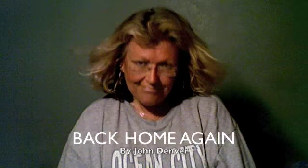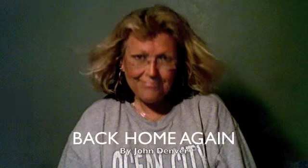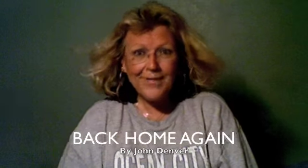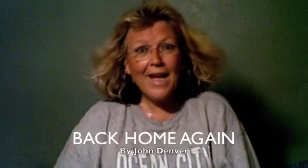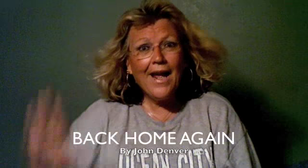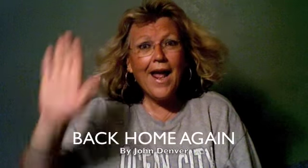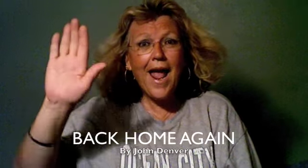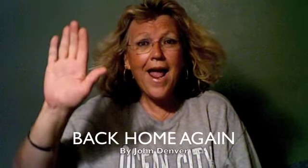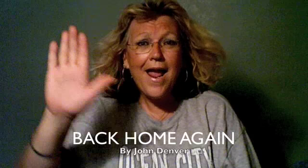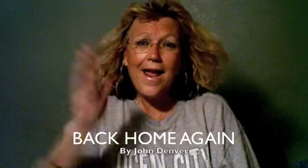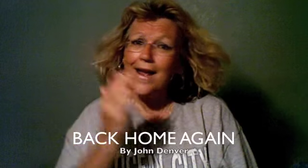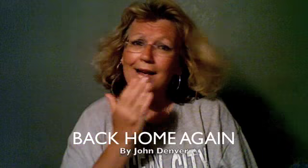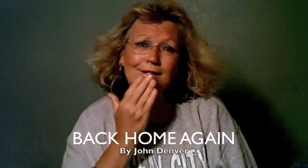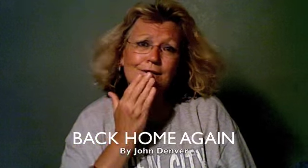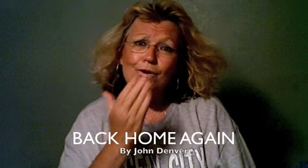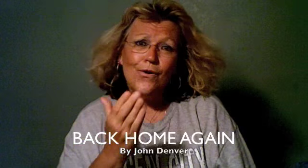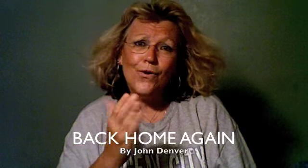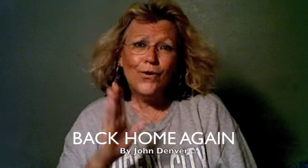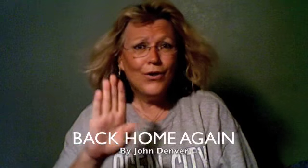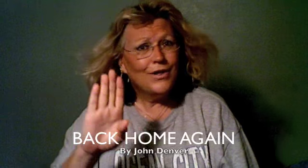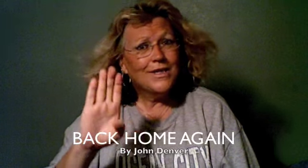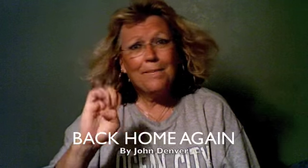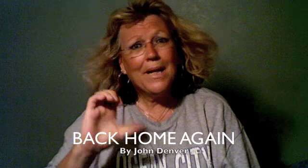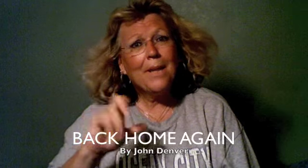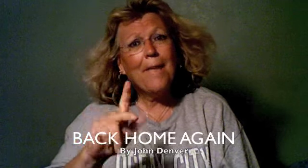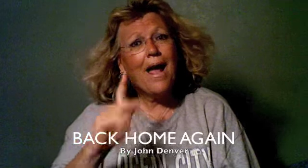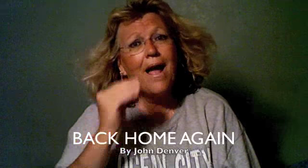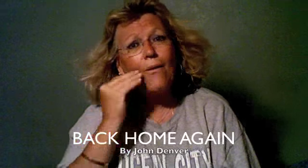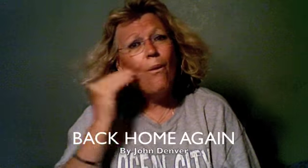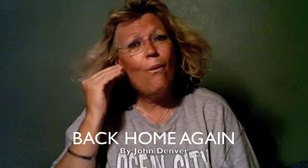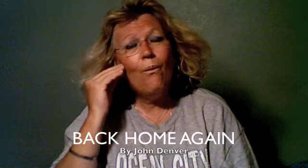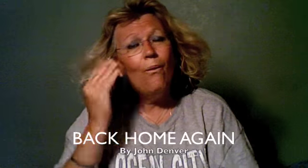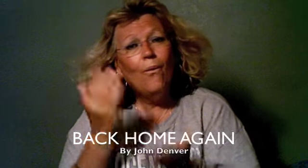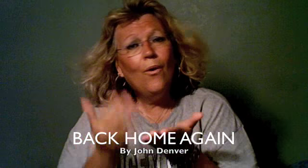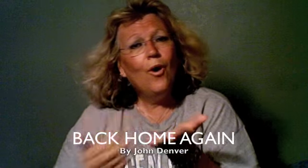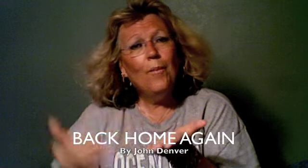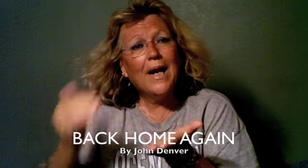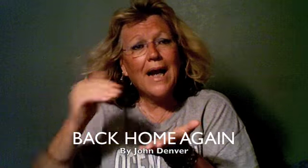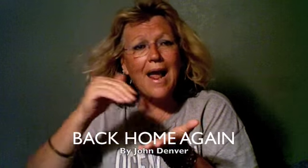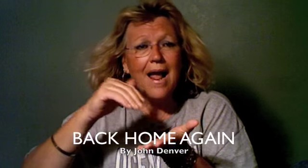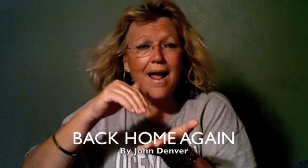Hey, it's good to be back home again.